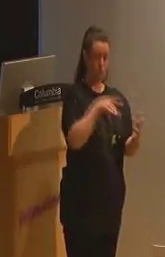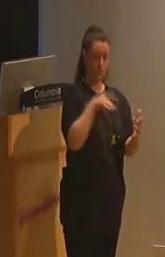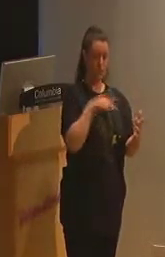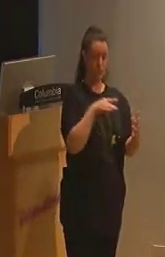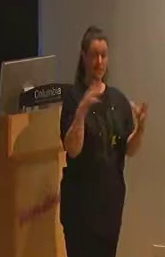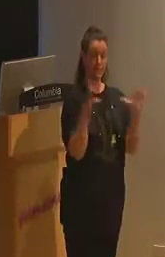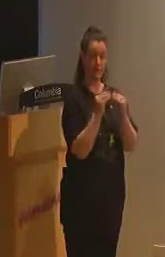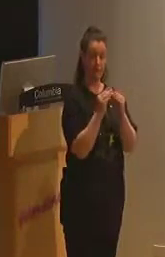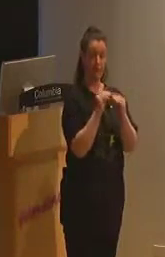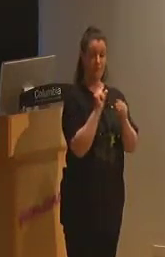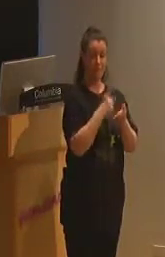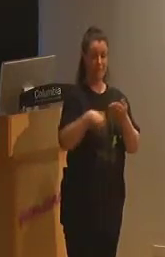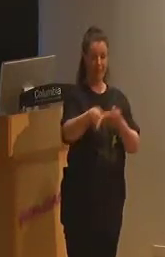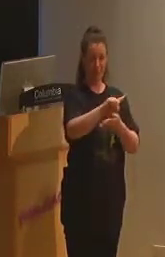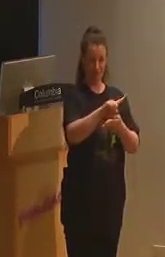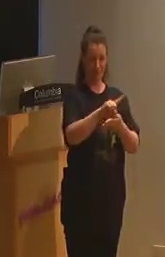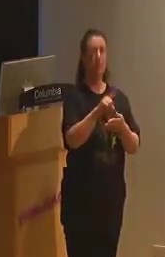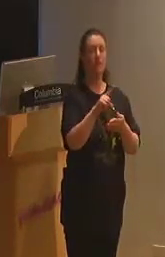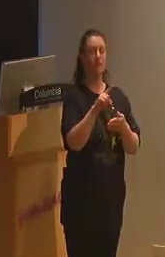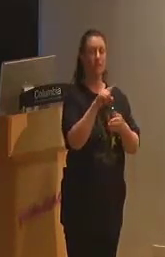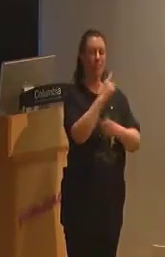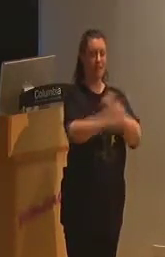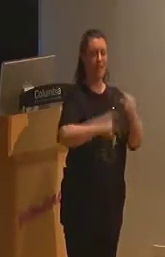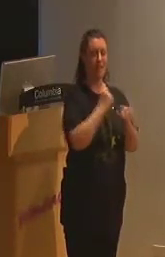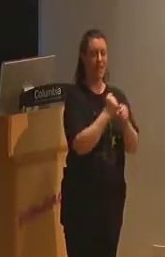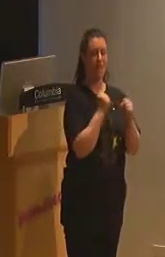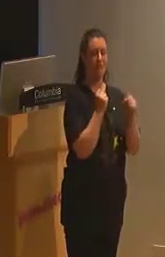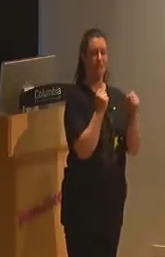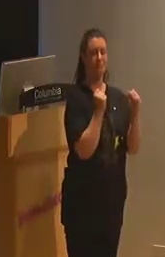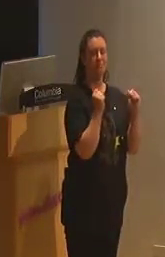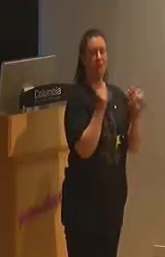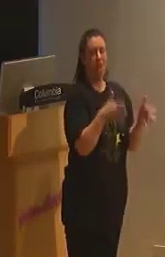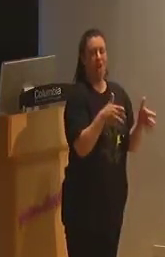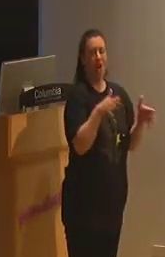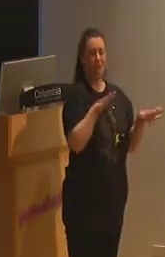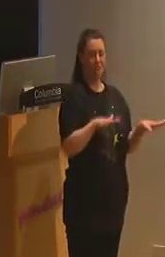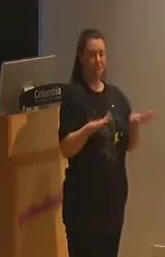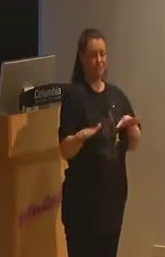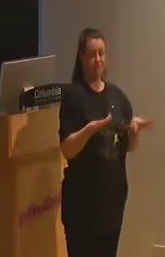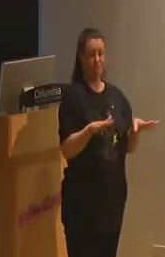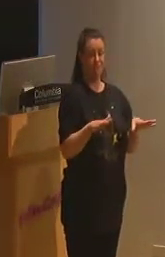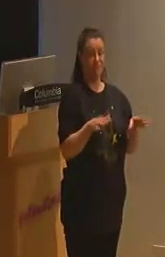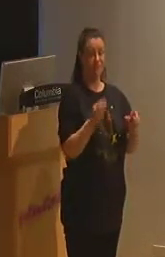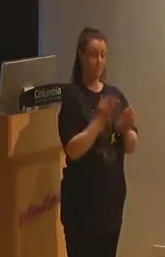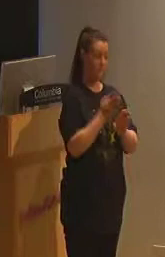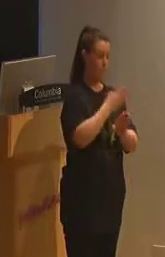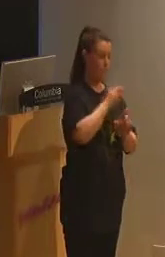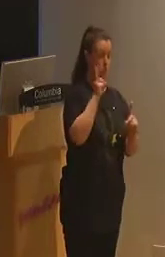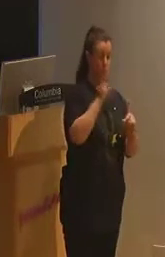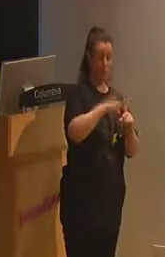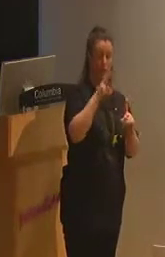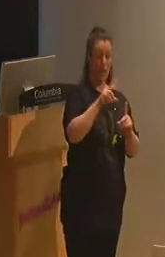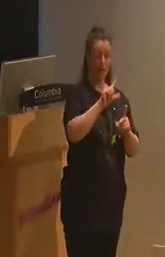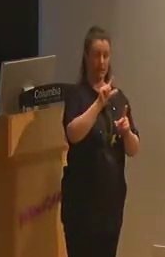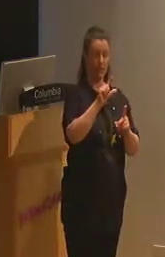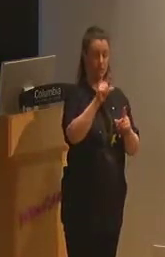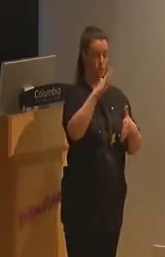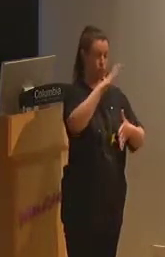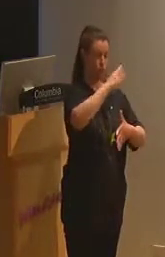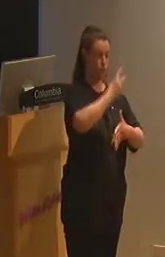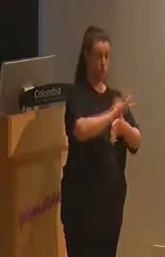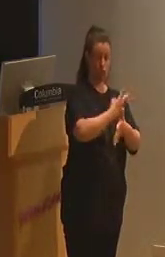week, and then take a year off for travel, work, and applying to graduate school. The title of her presentation is